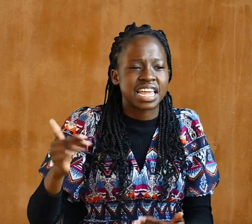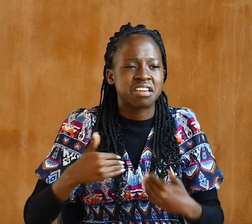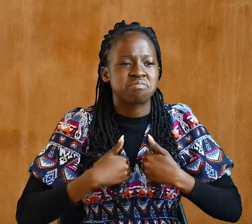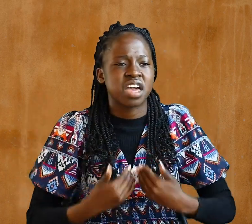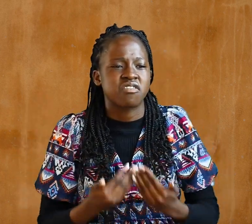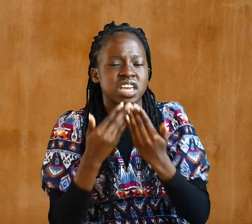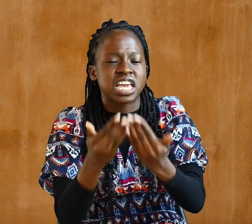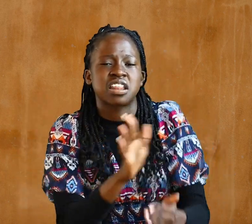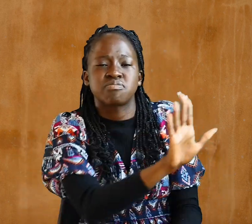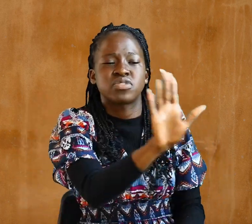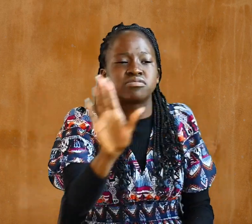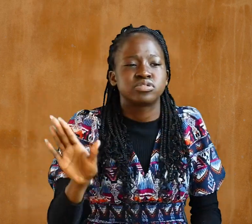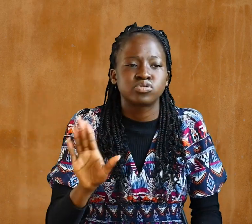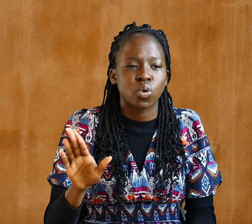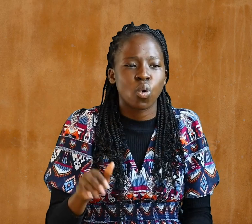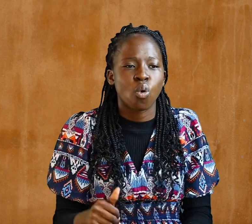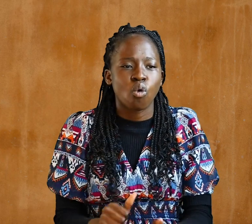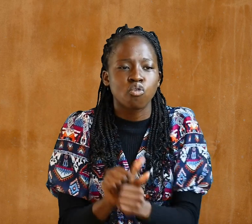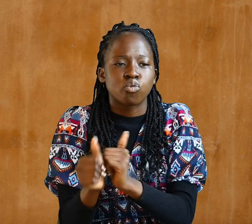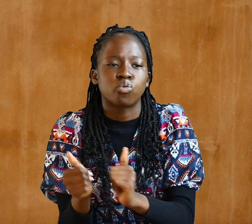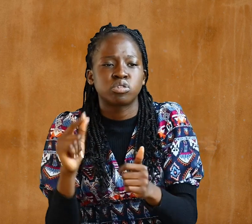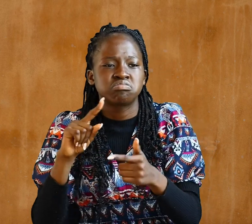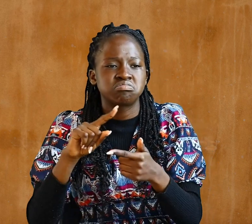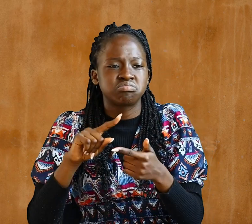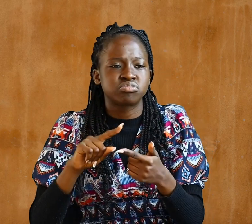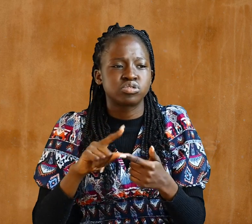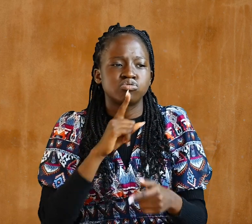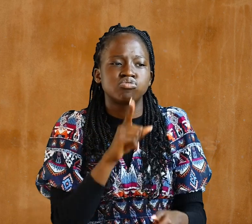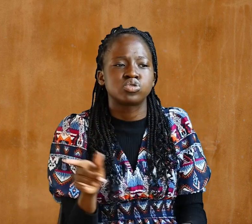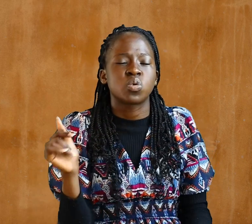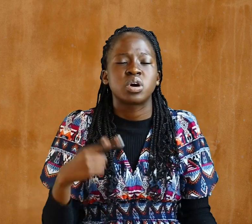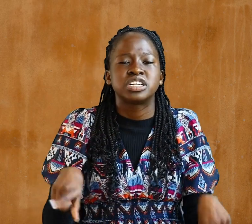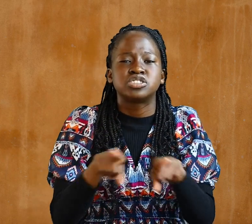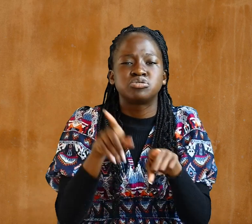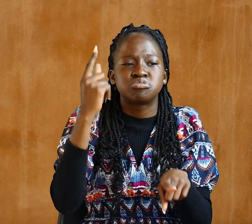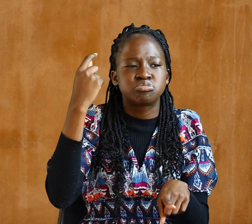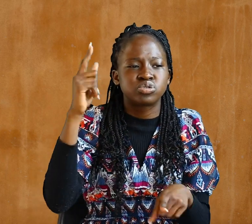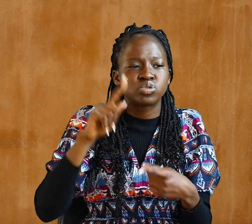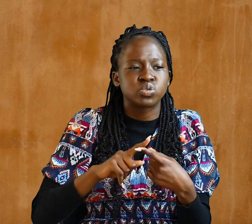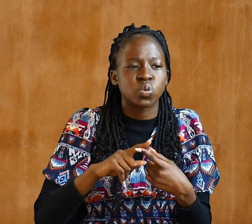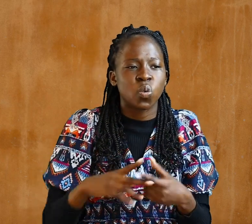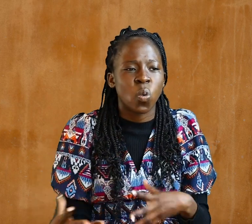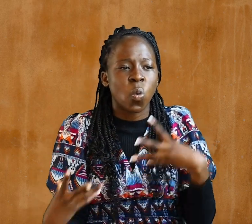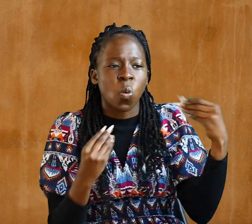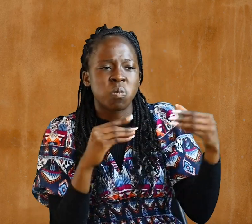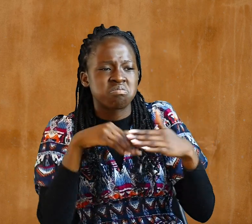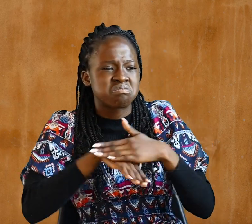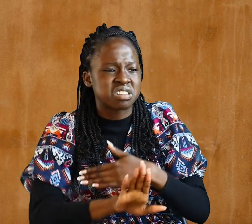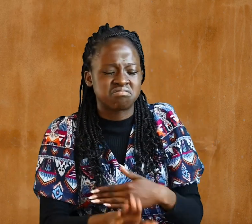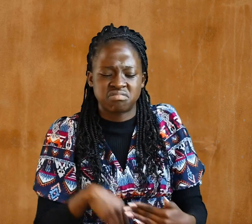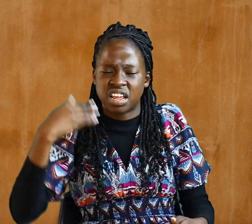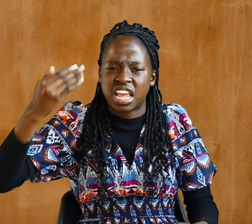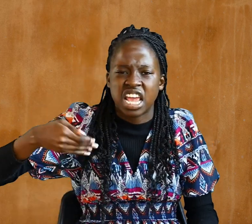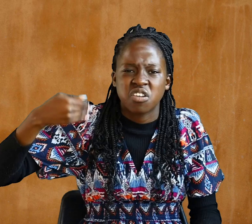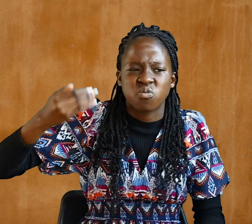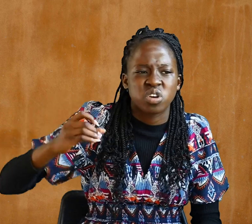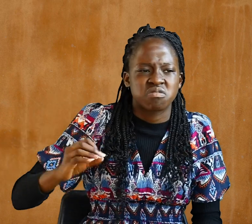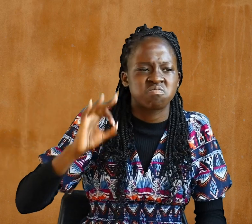over to sensuality So as to indulge in every kind of impurity And